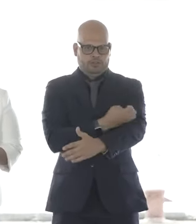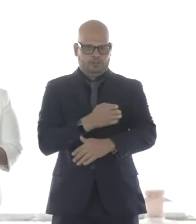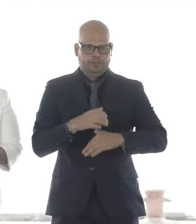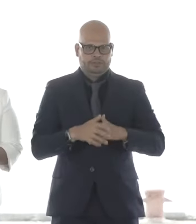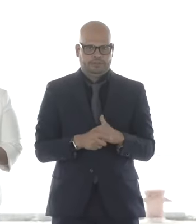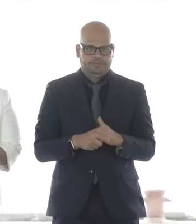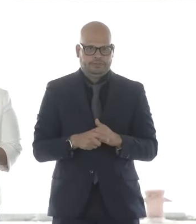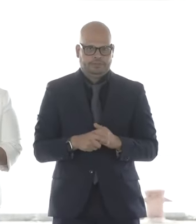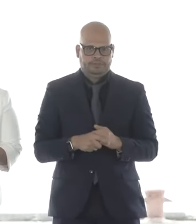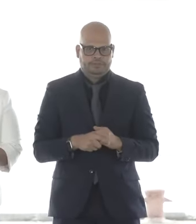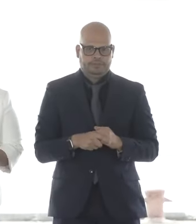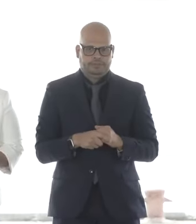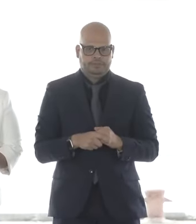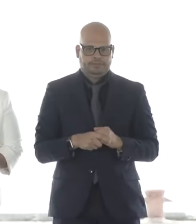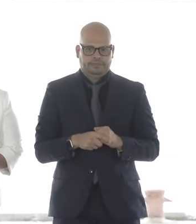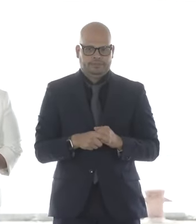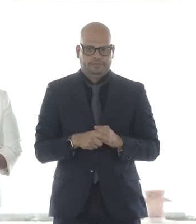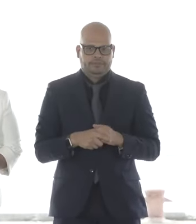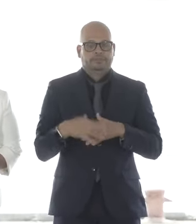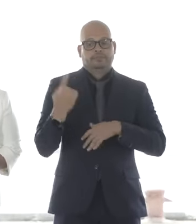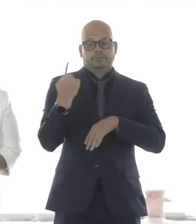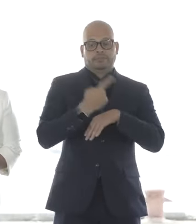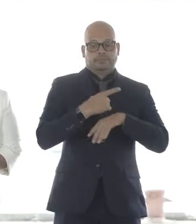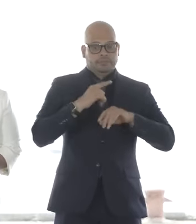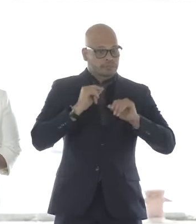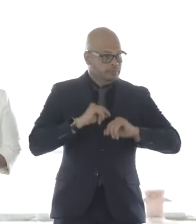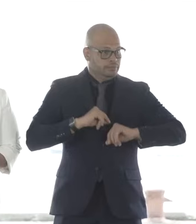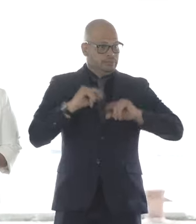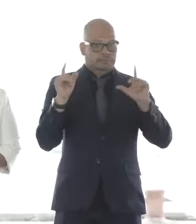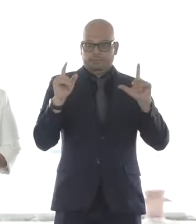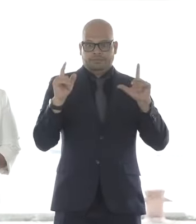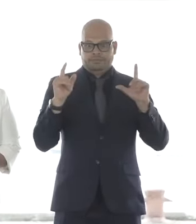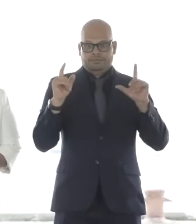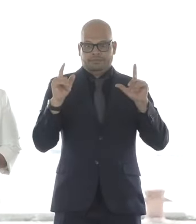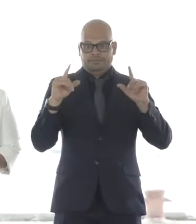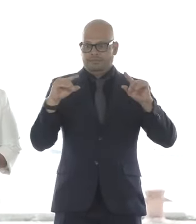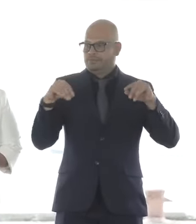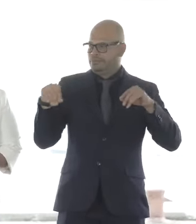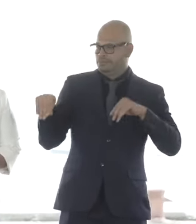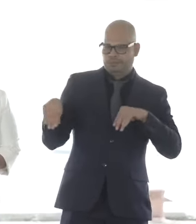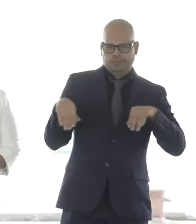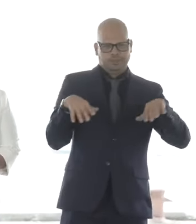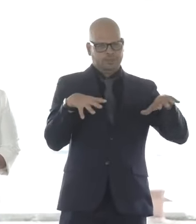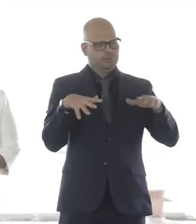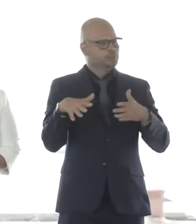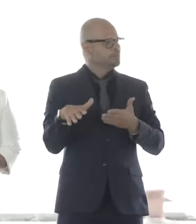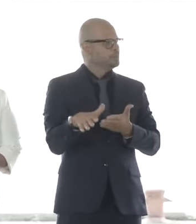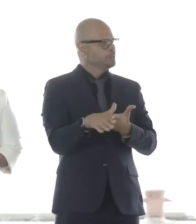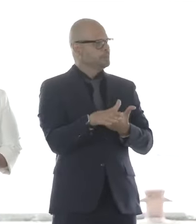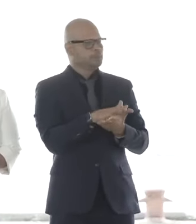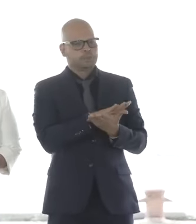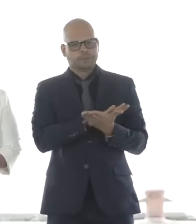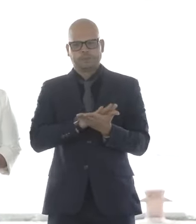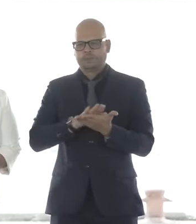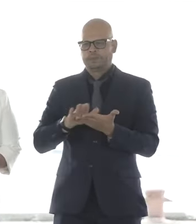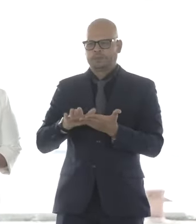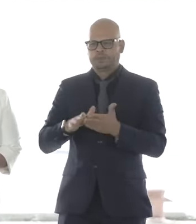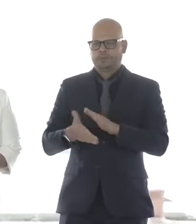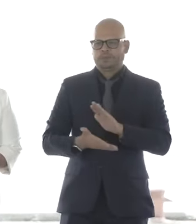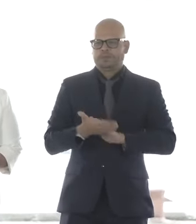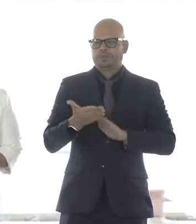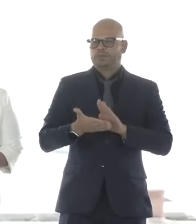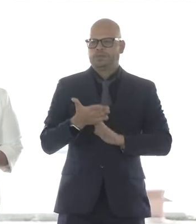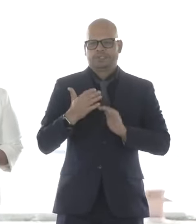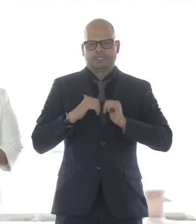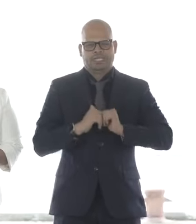You'll be drawing from clean-sourced electricity generated by turbines assembled in Salem sitting off the coast of a state.